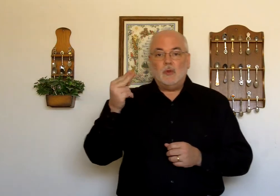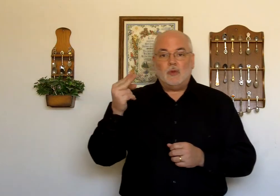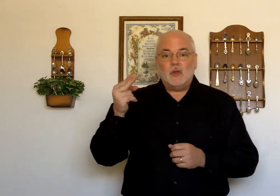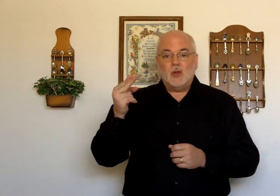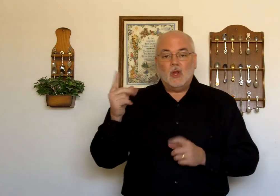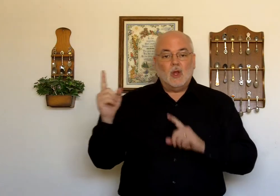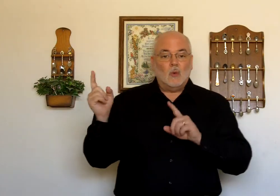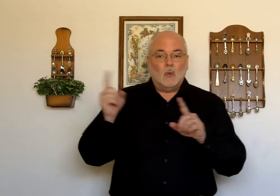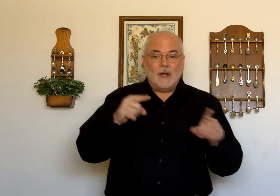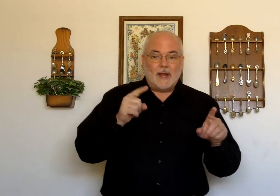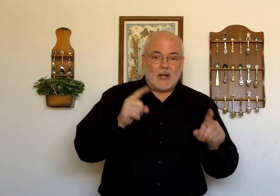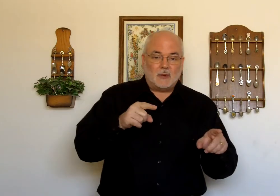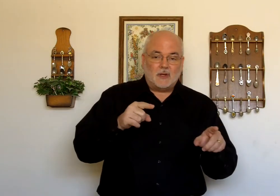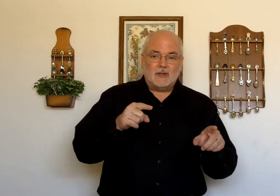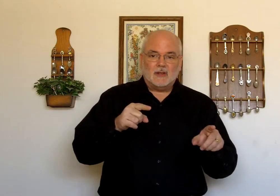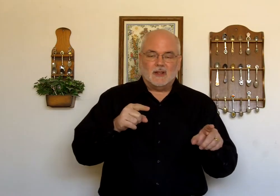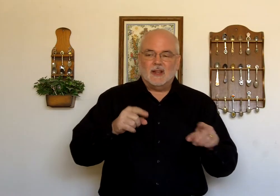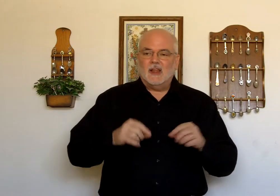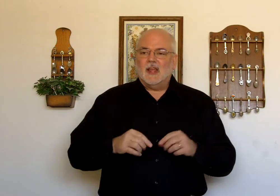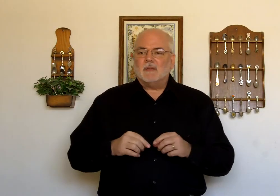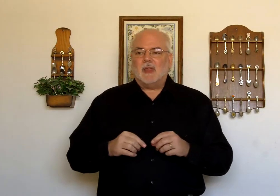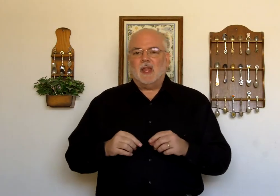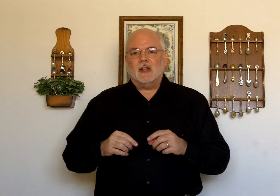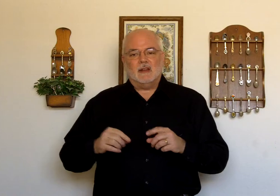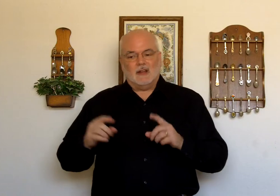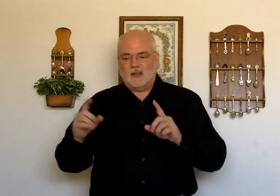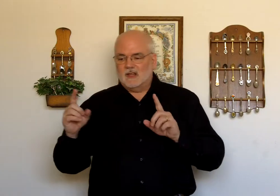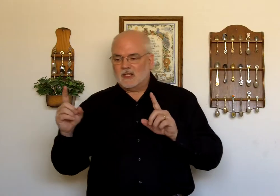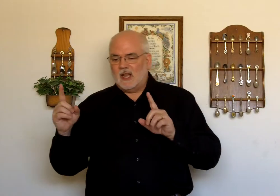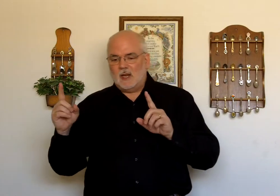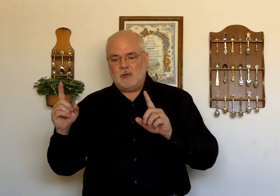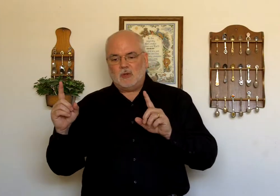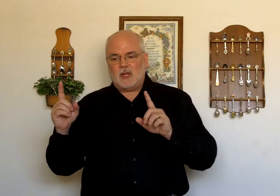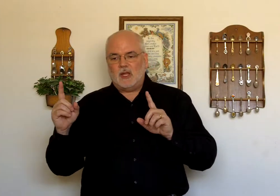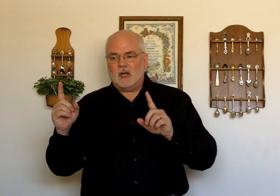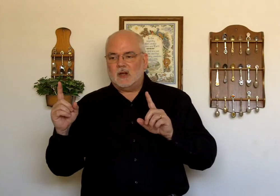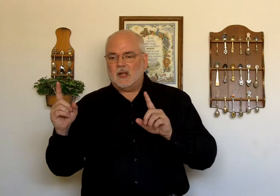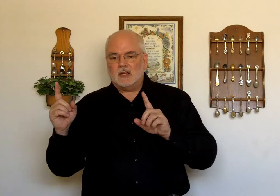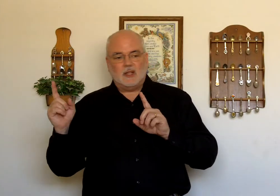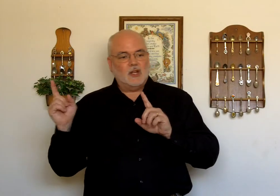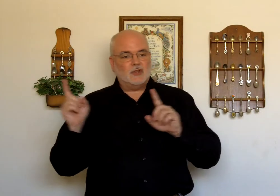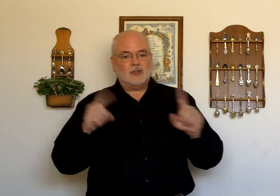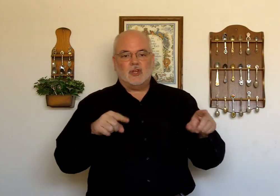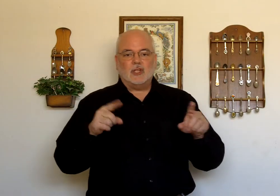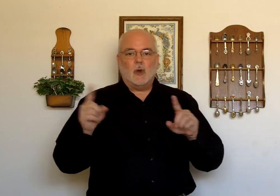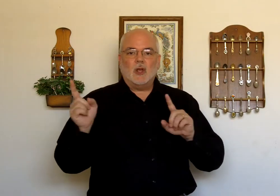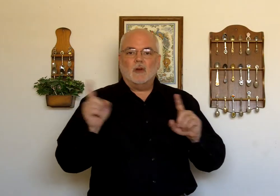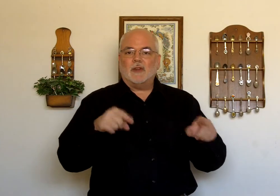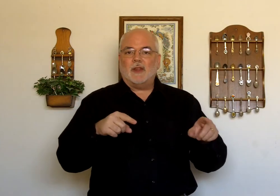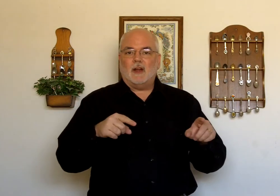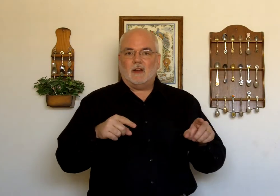Ruth went out, and the sign I'm using here is, she's going over there.